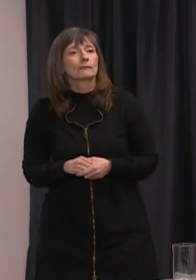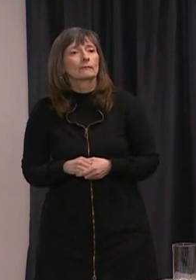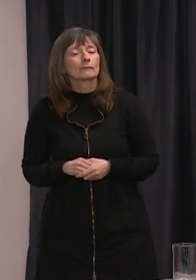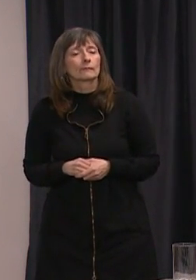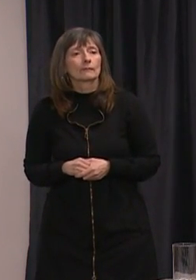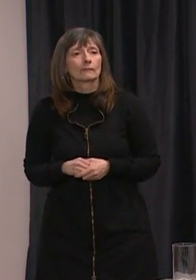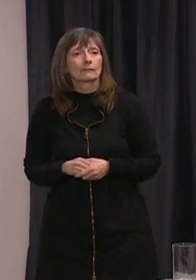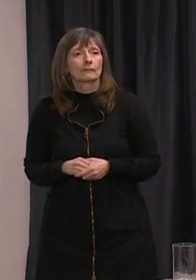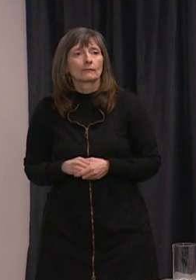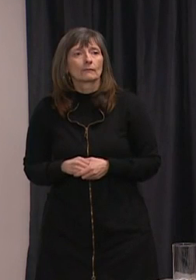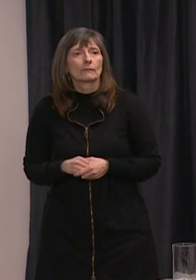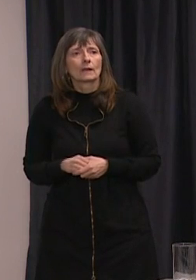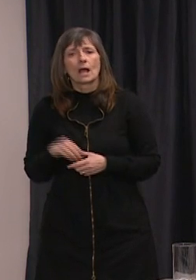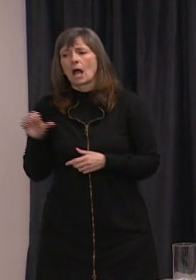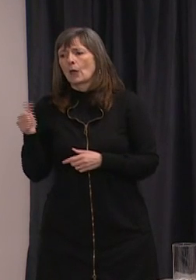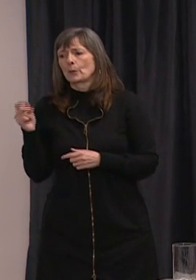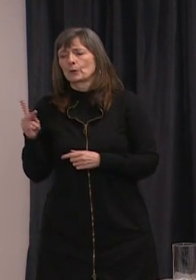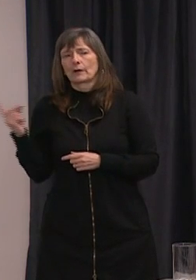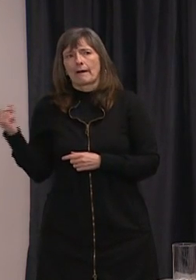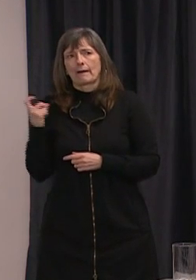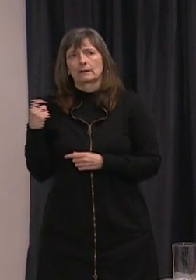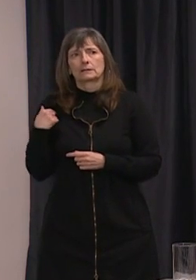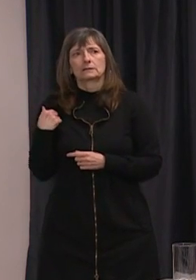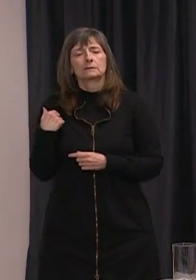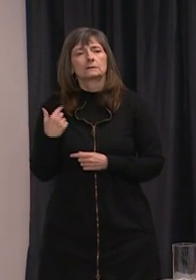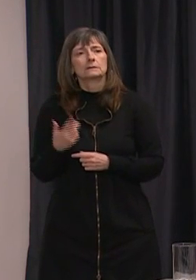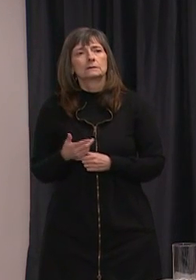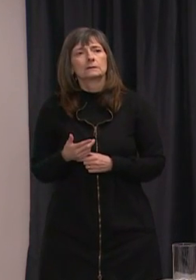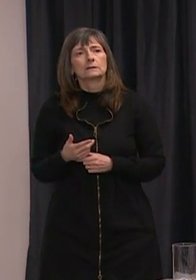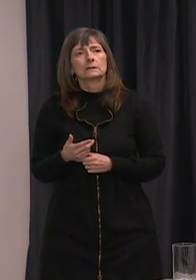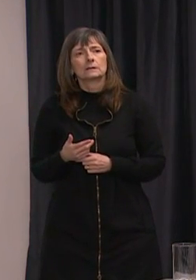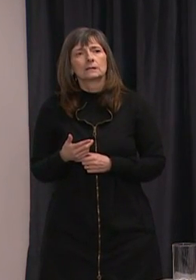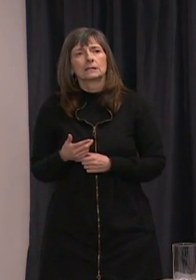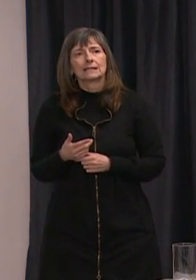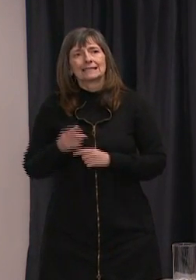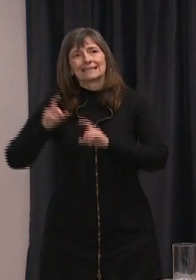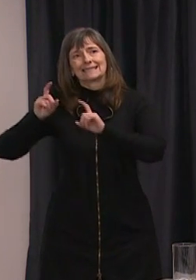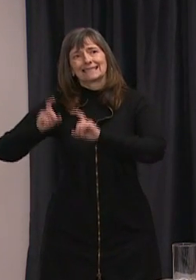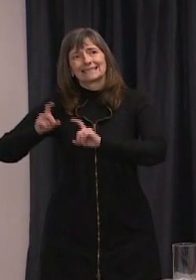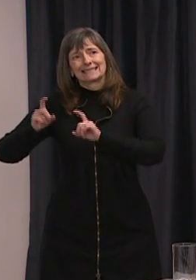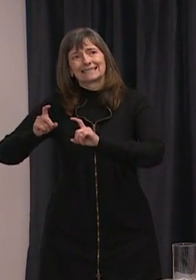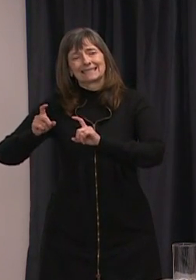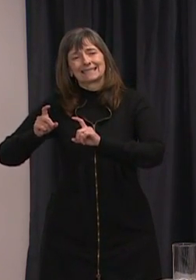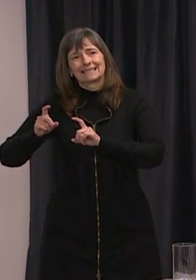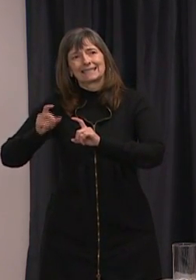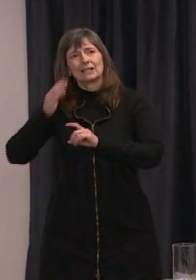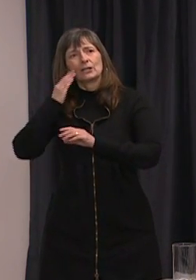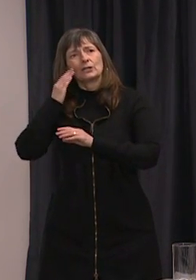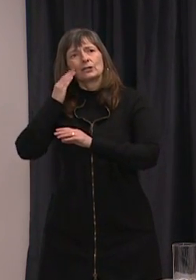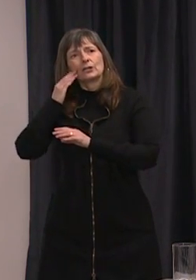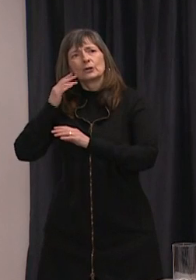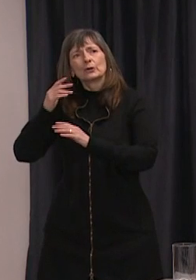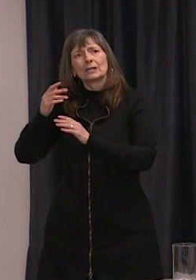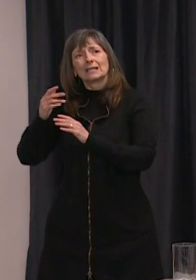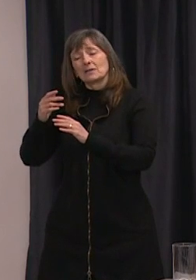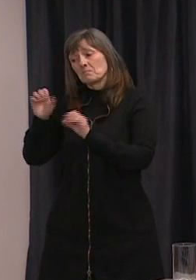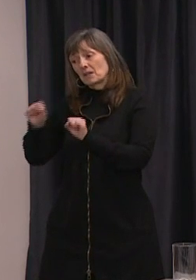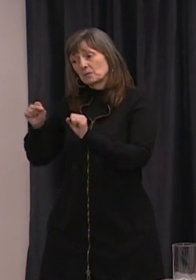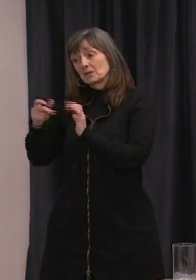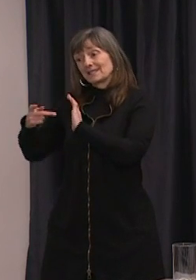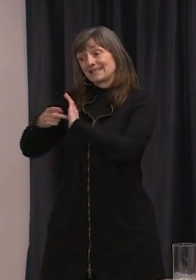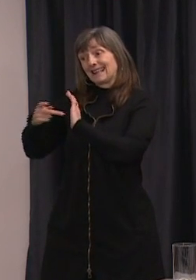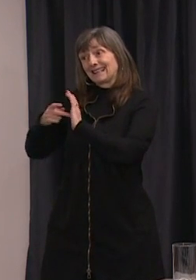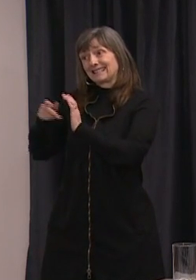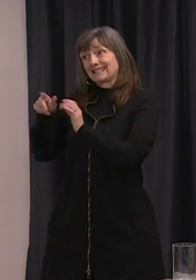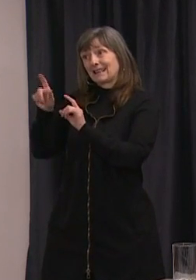um somebody asking that in regards to testing uh any discussion on a second local lab to do presumptive testing i'm imagining we're going to